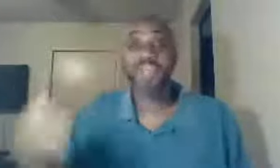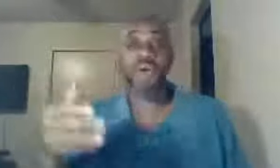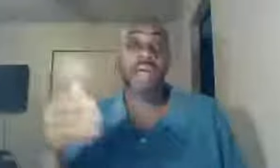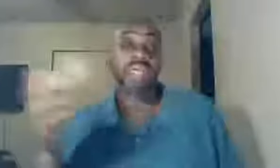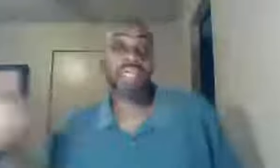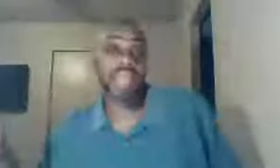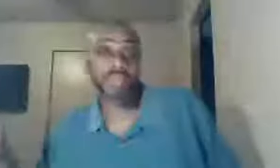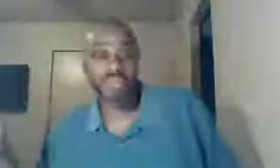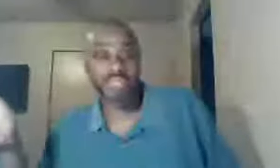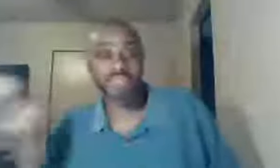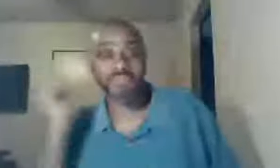so I can get that music too,